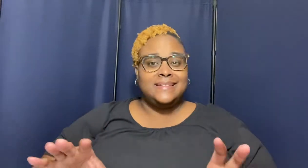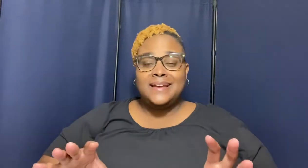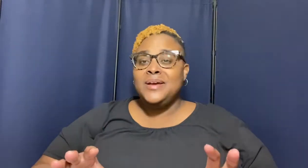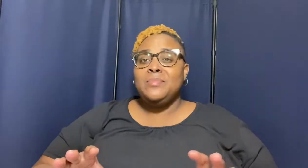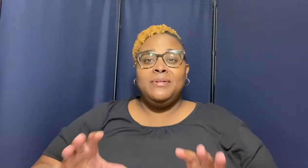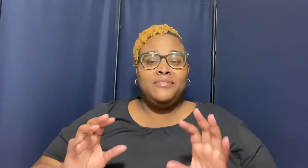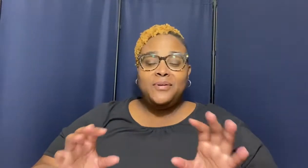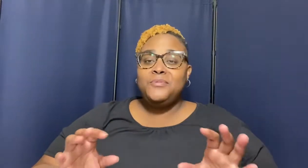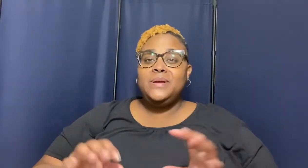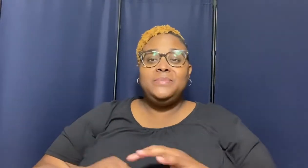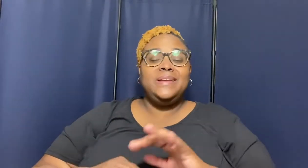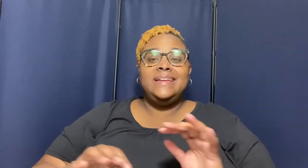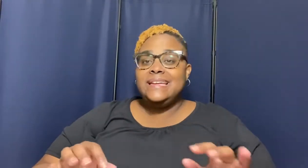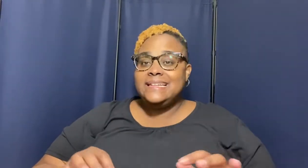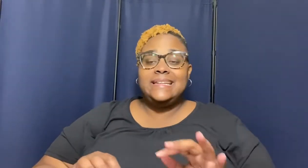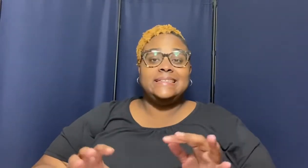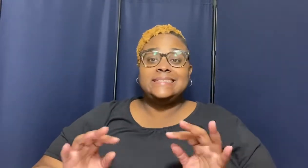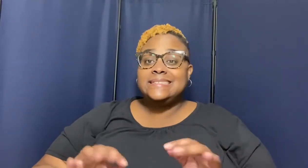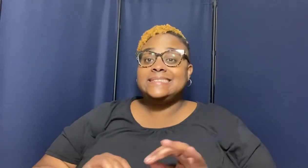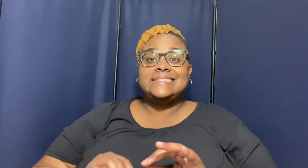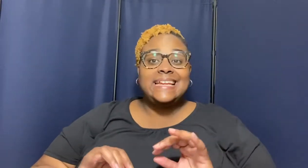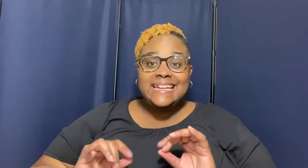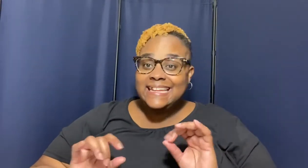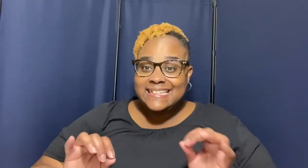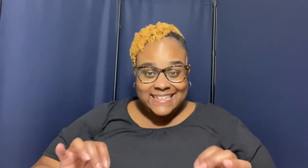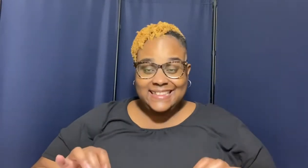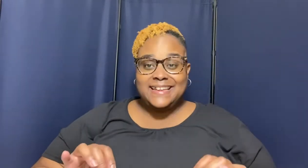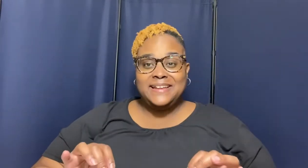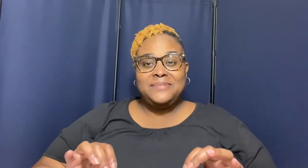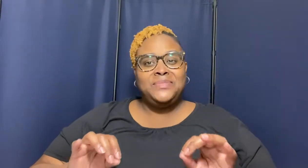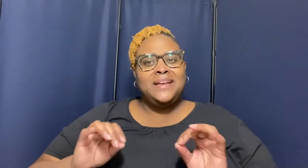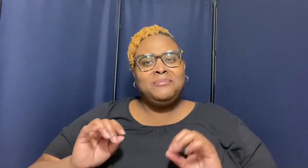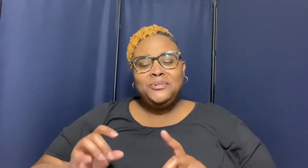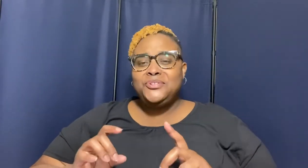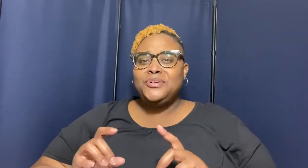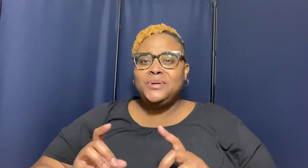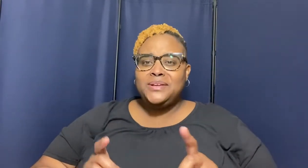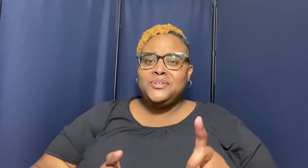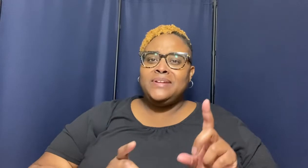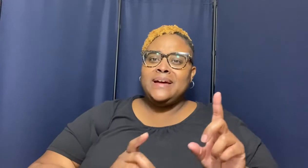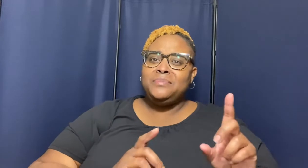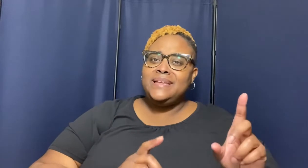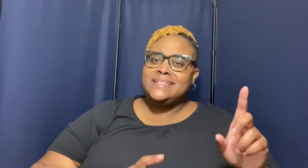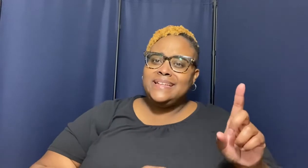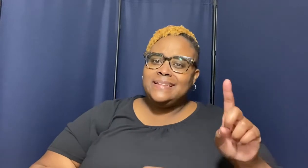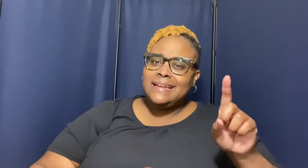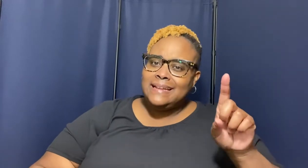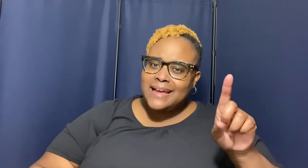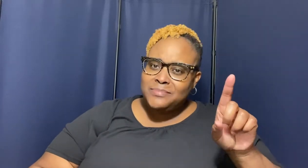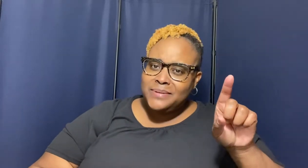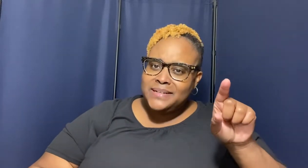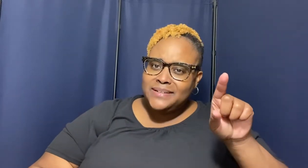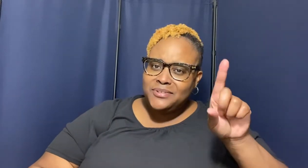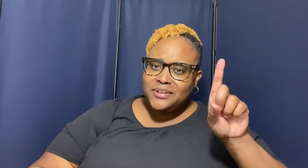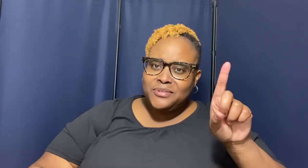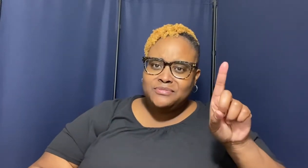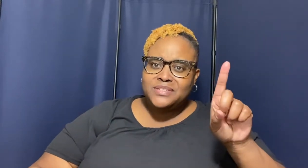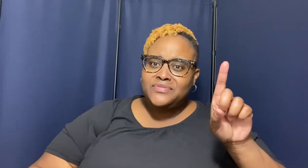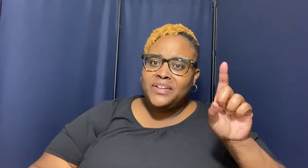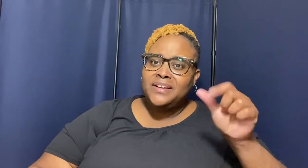before we begin to discuss anything why don't you go ahead over there and please hit that like button you can use this finger